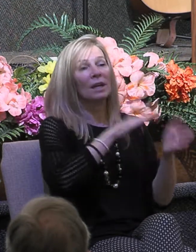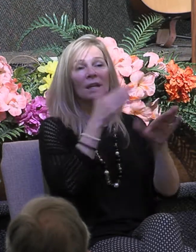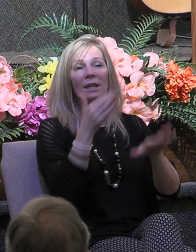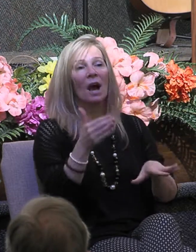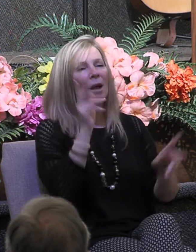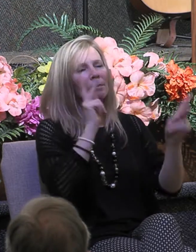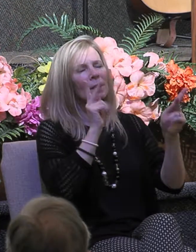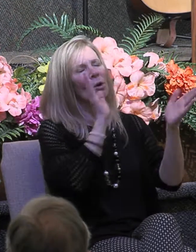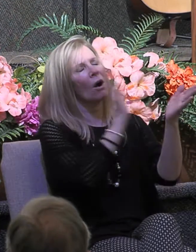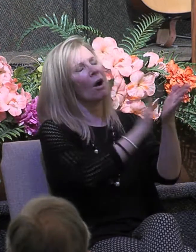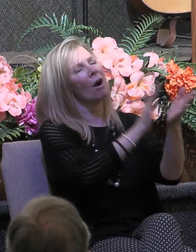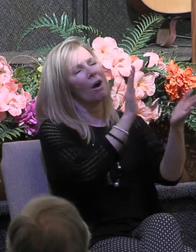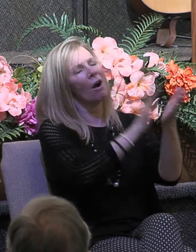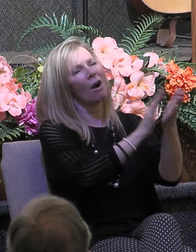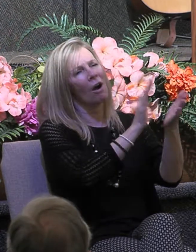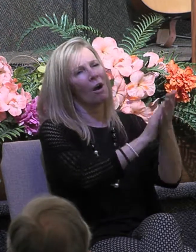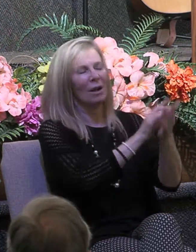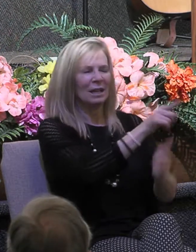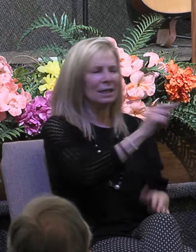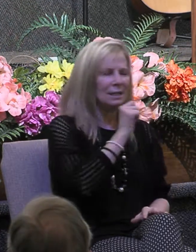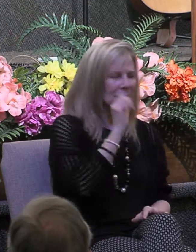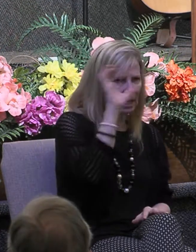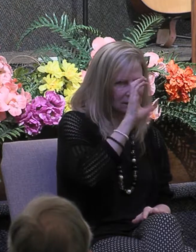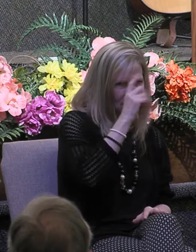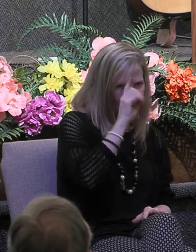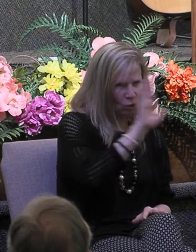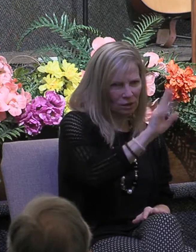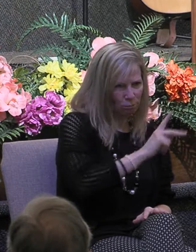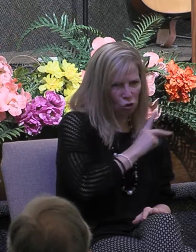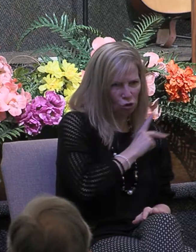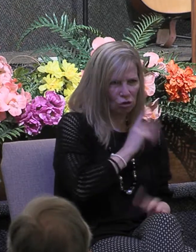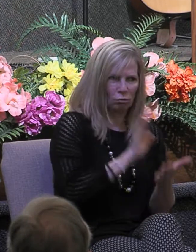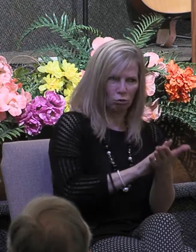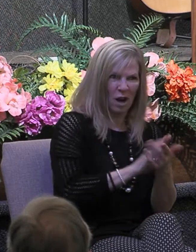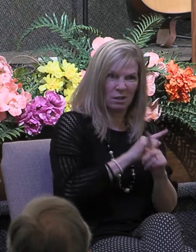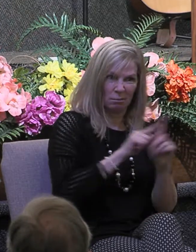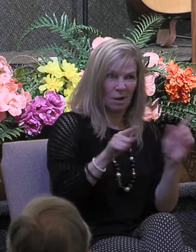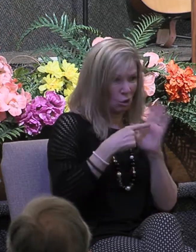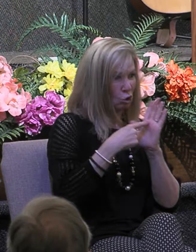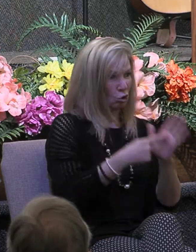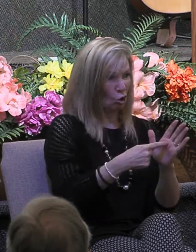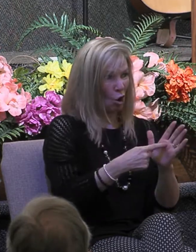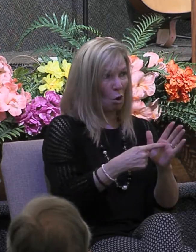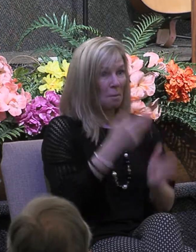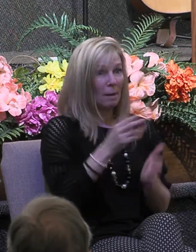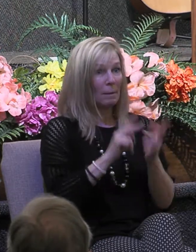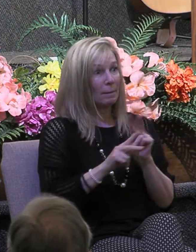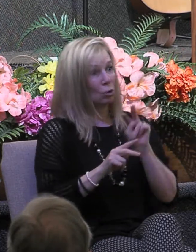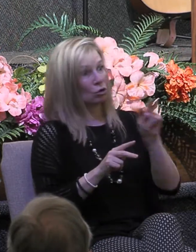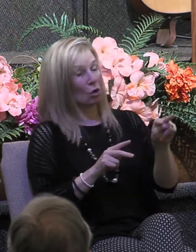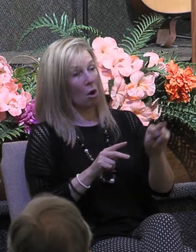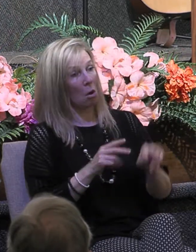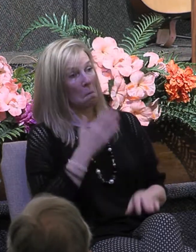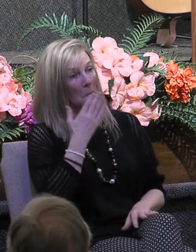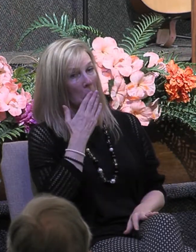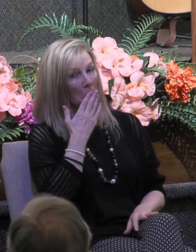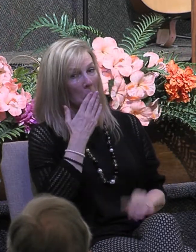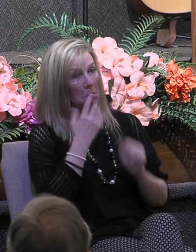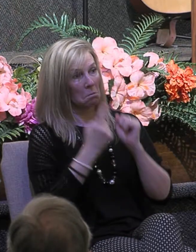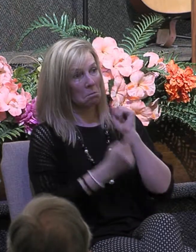Ignatius sought martyrdom for personal praise but he illustrated that it could be a temptation to some to seek to